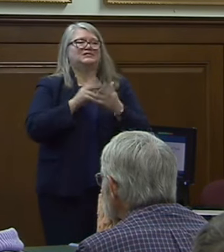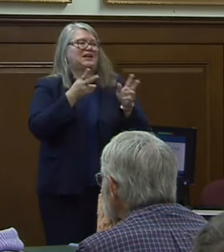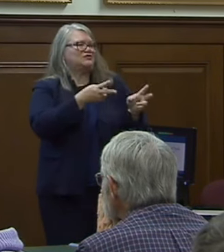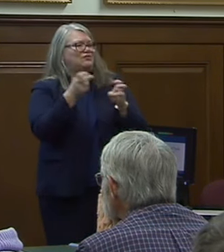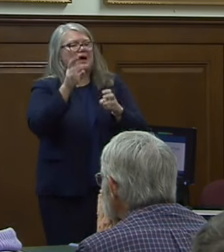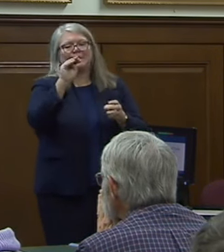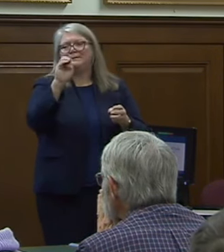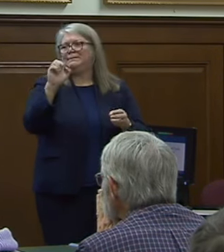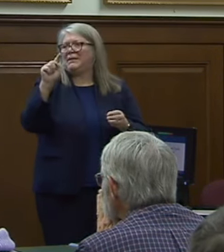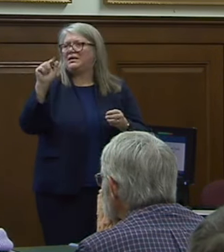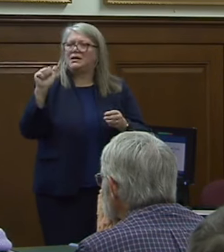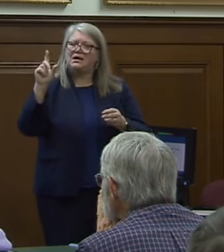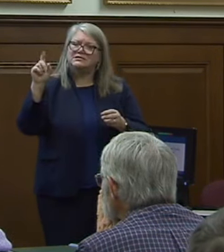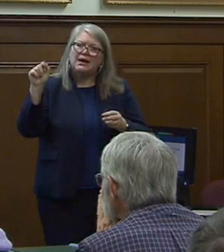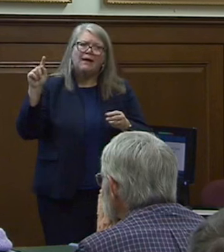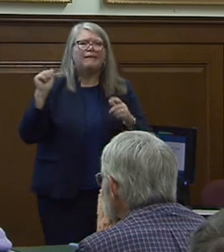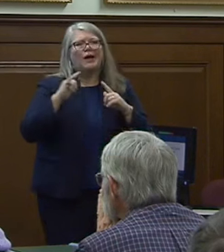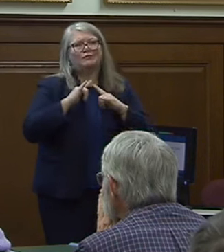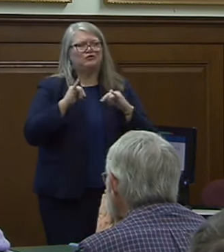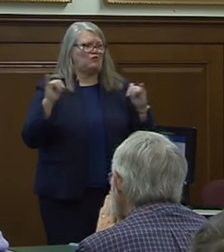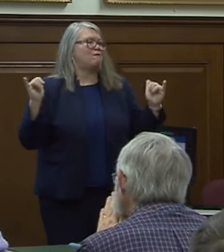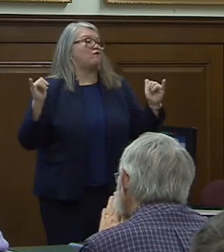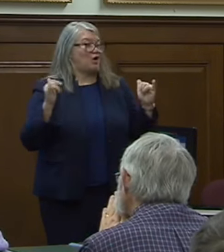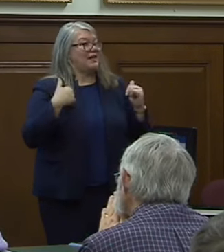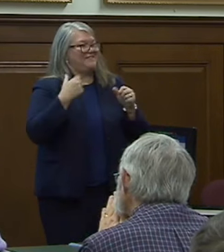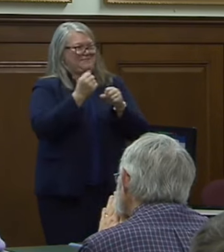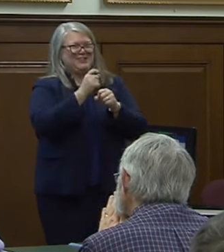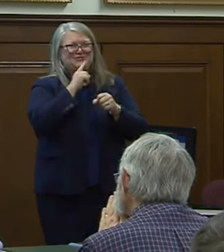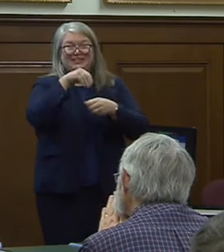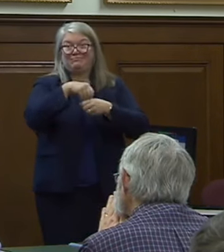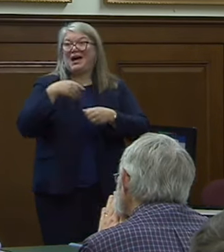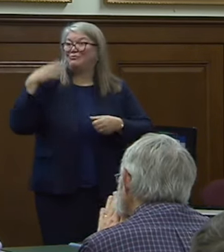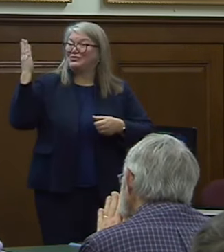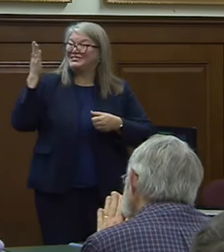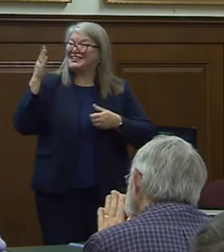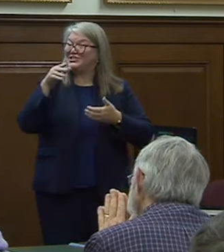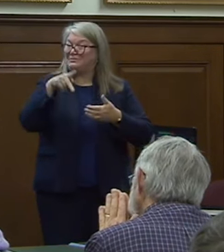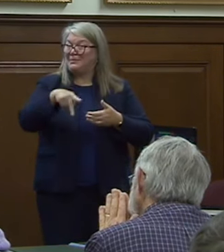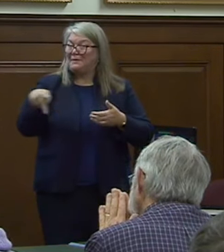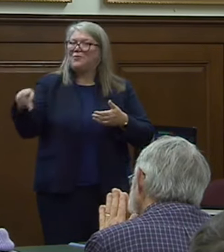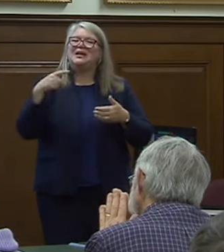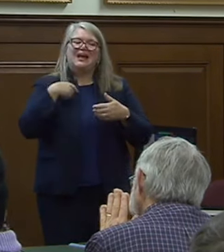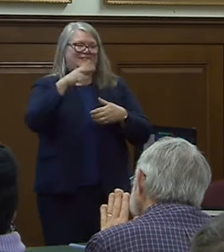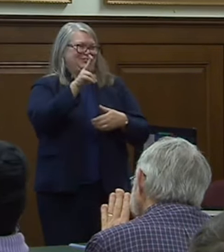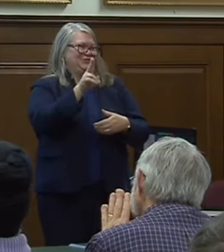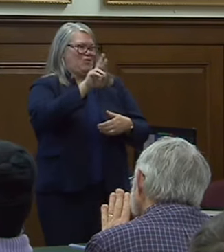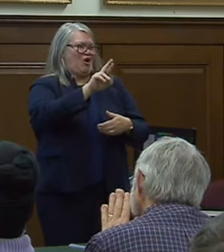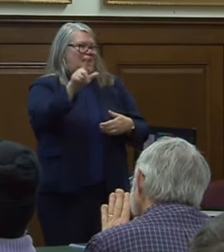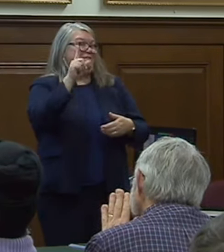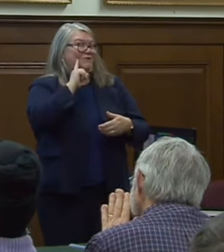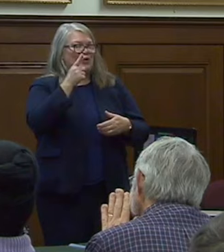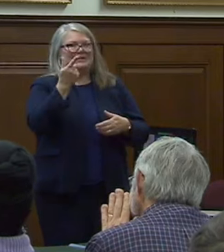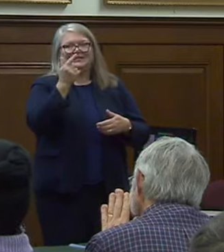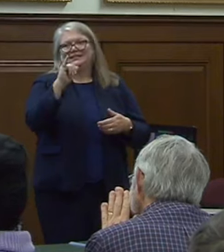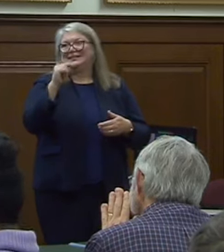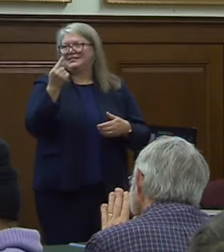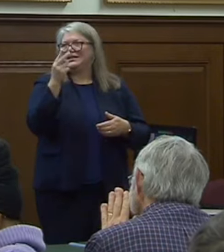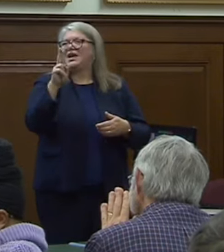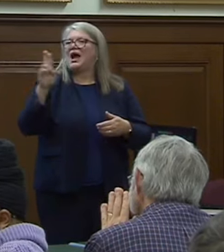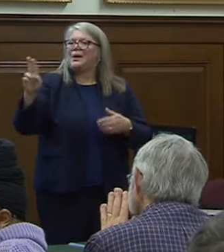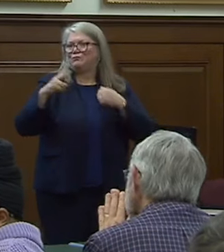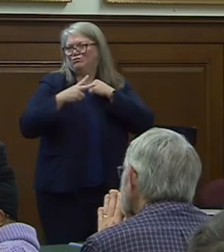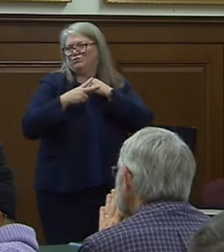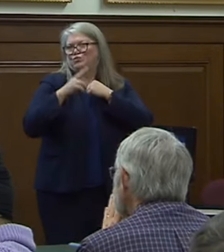metadata and so forth and um i've made sure in my presentation slides we have the url for the gethub repository